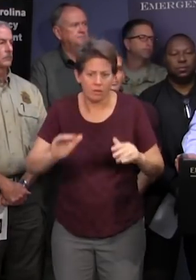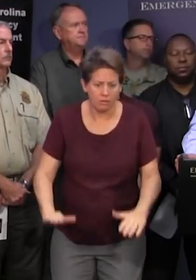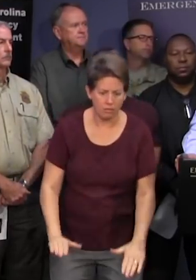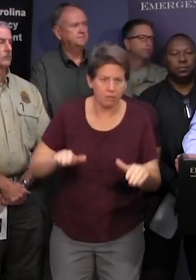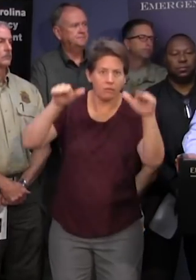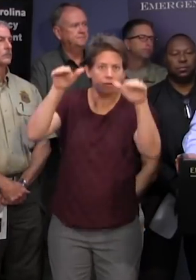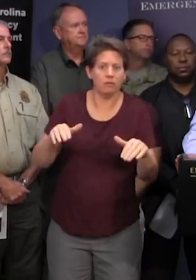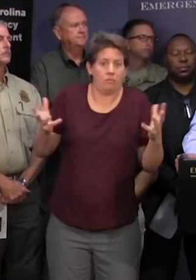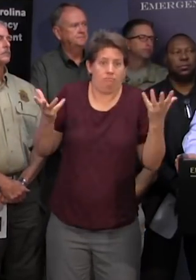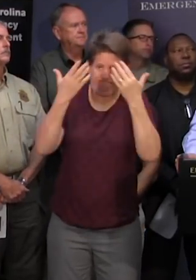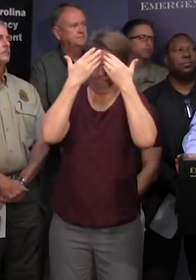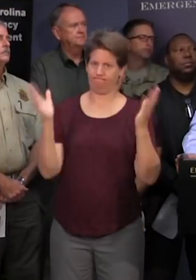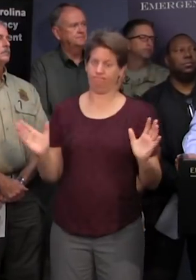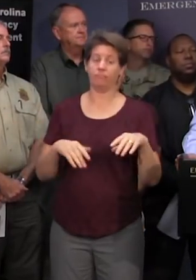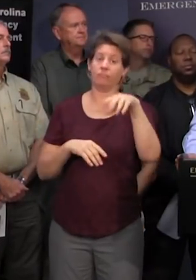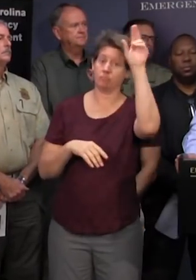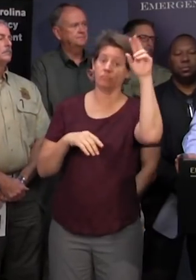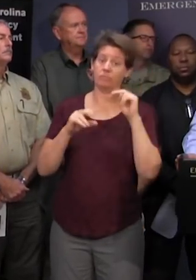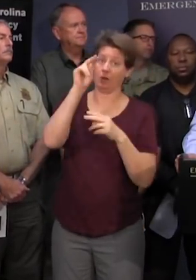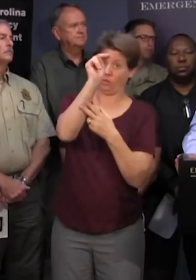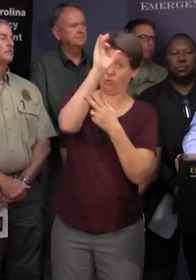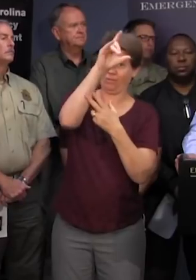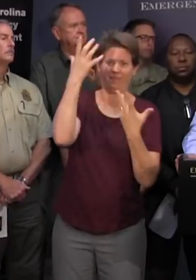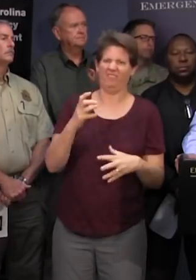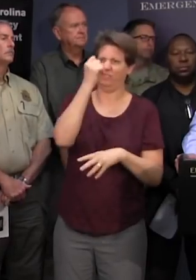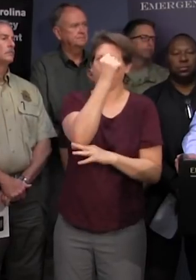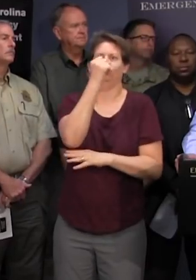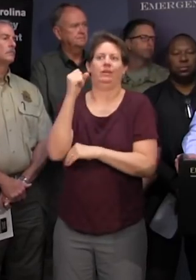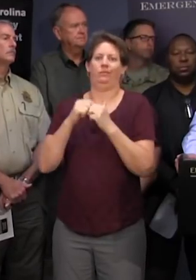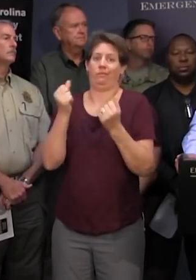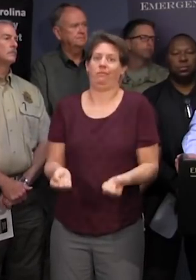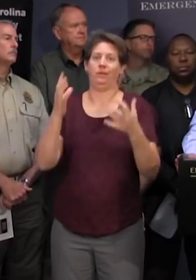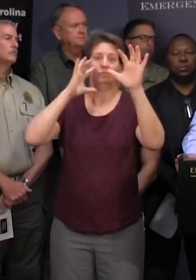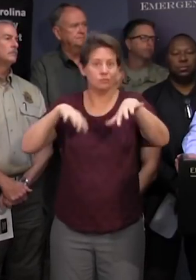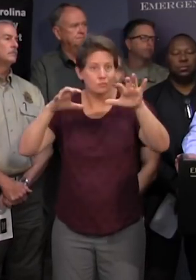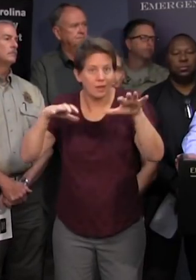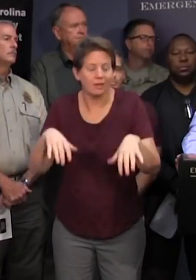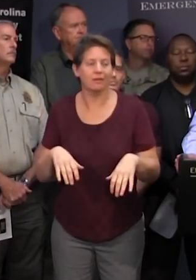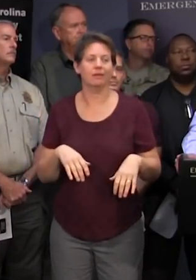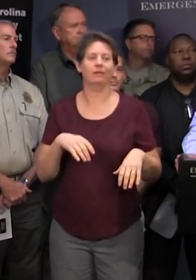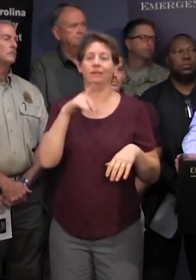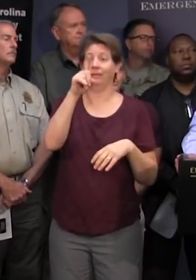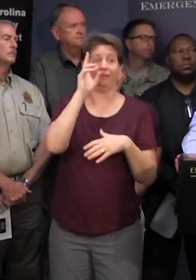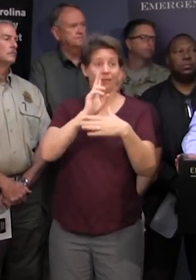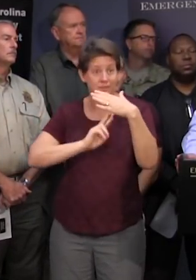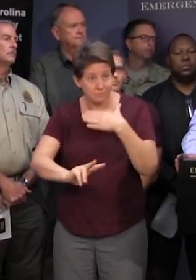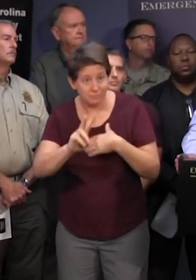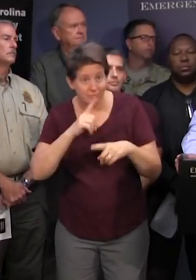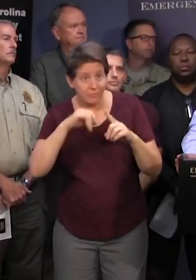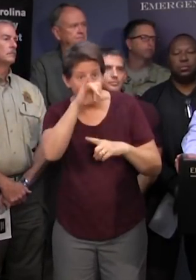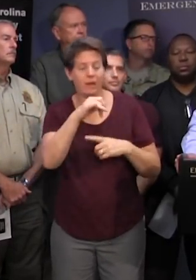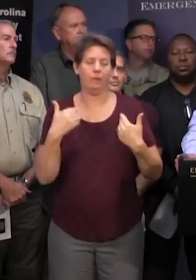do not know in north carolina they're setting records with their rainfall and what they're expecting from their rivers